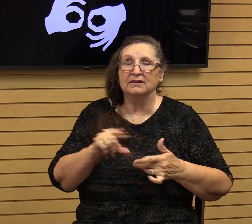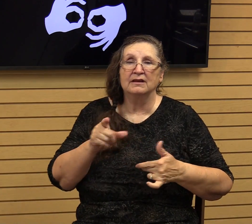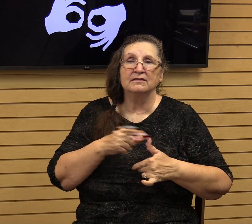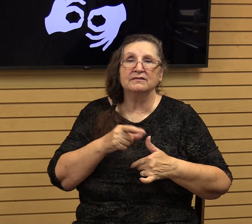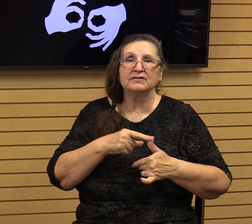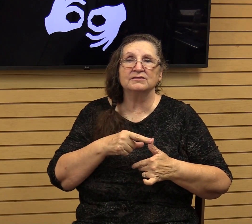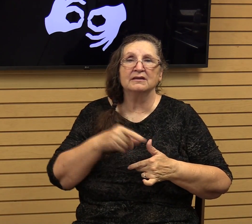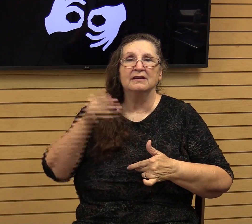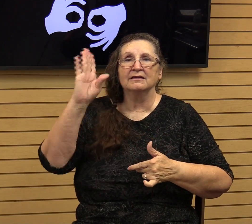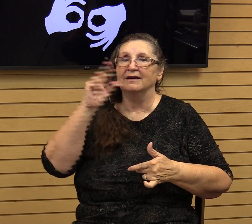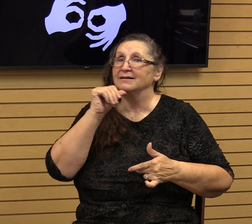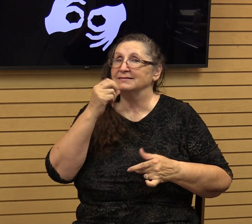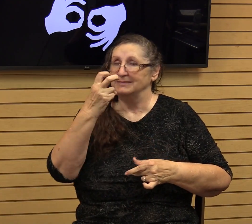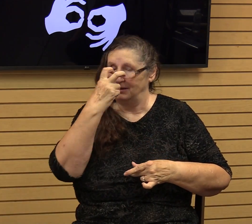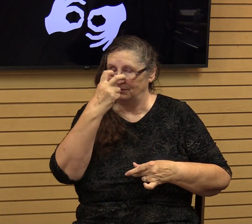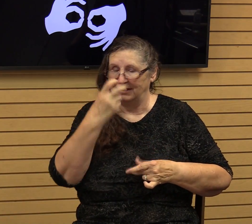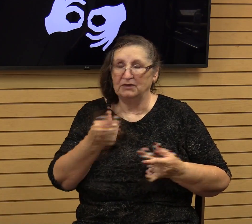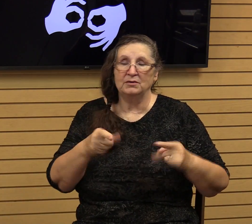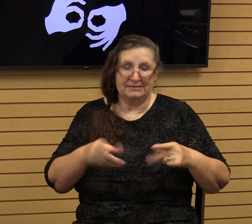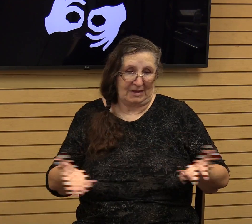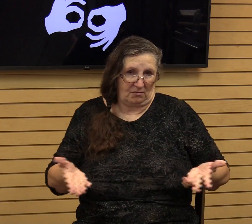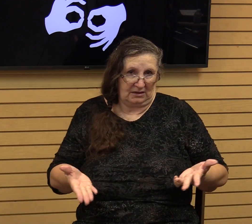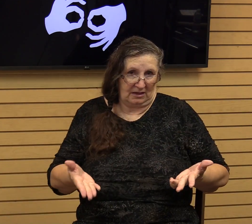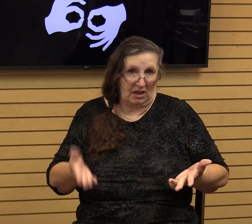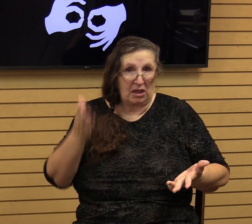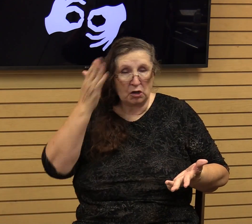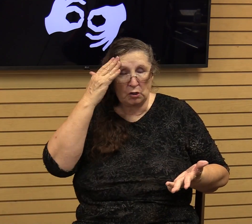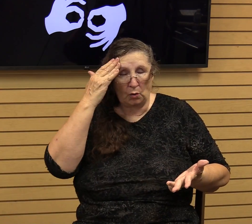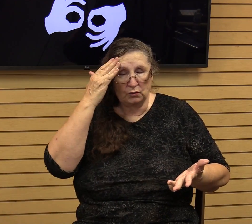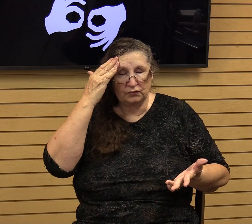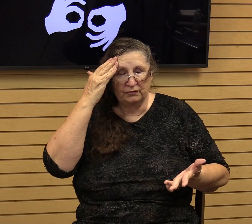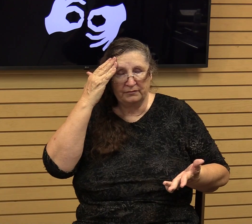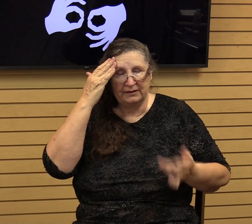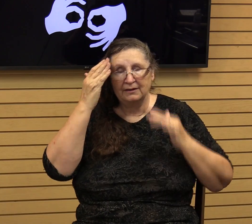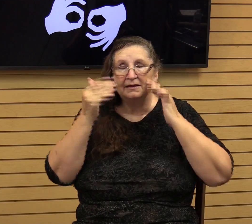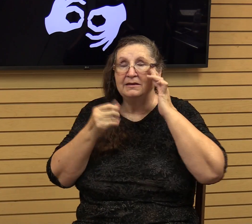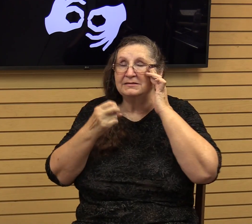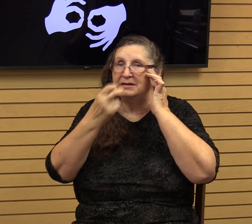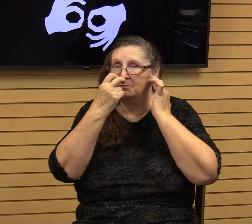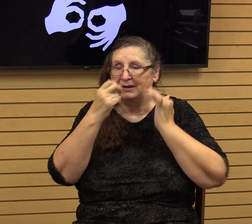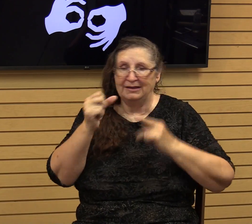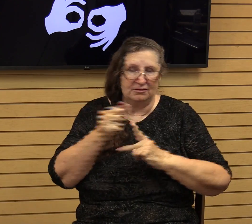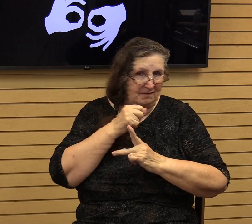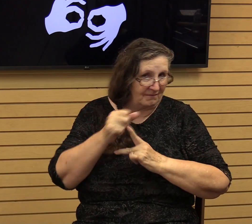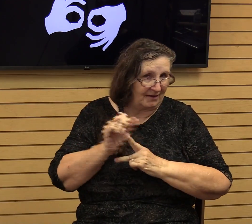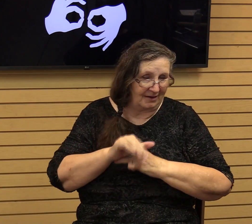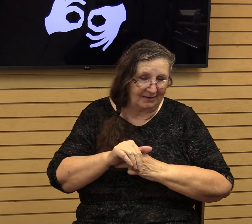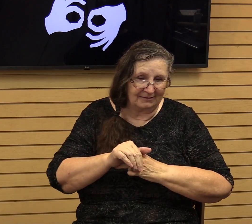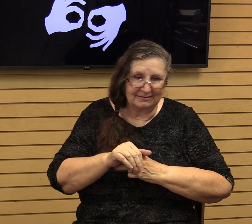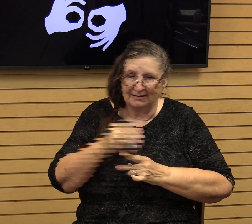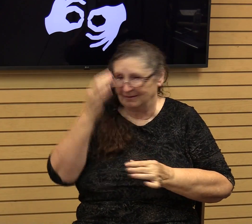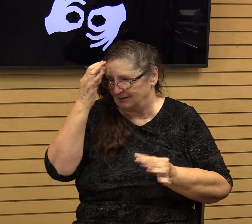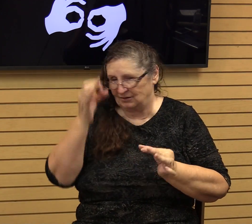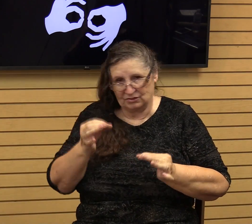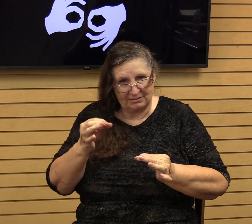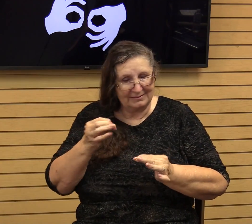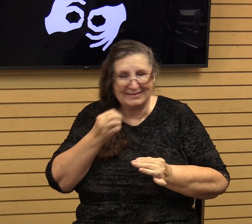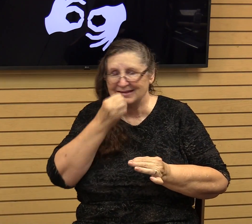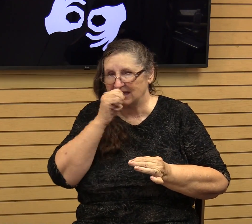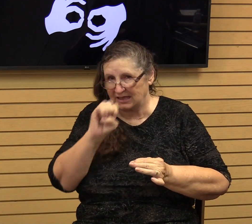is not blind to what's happening. He isn't blind to the violence, the injustice, the evil that was in